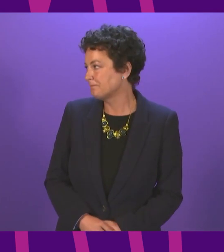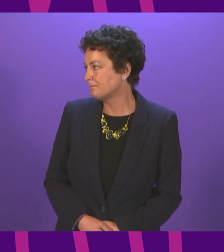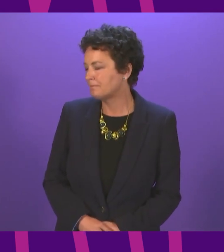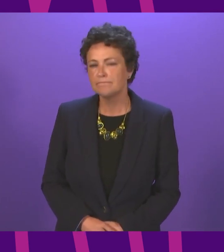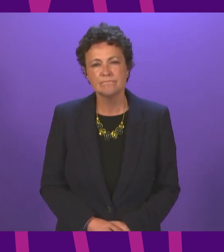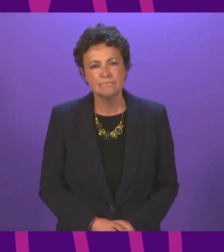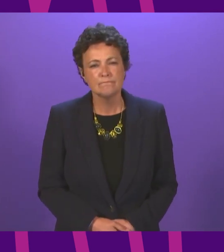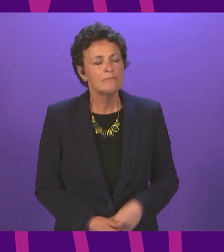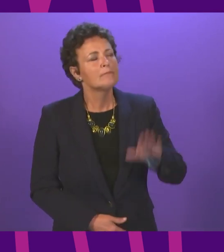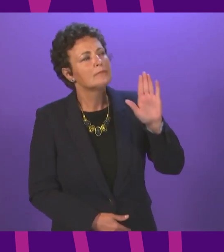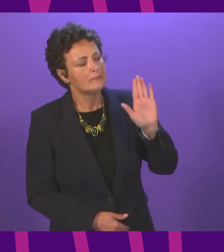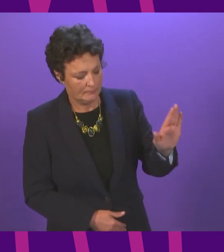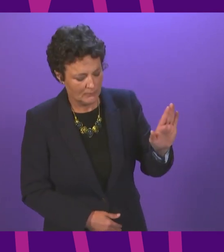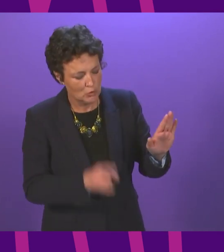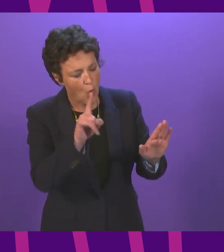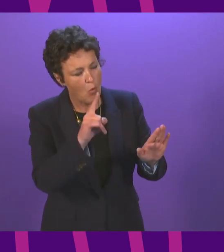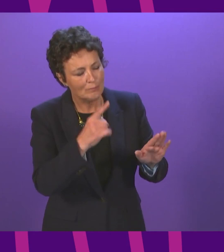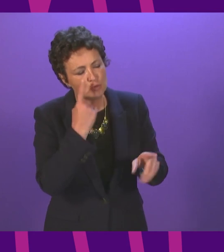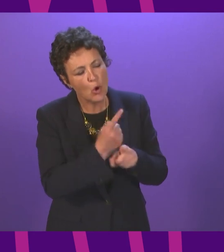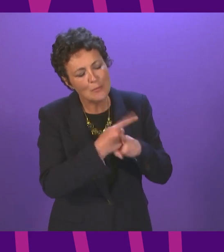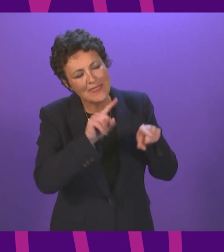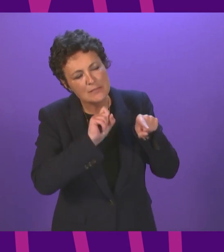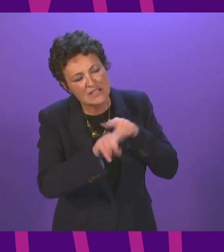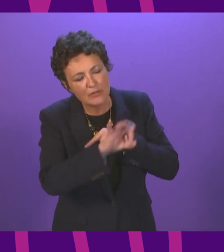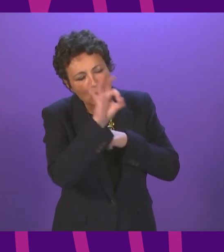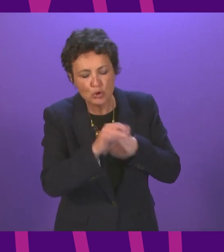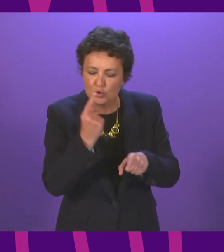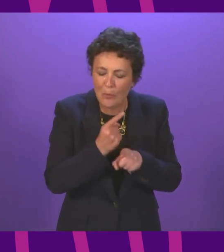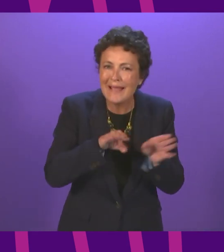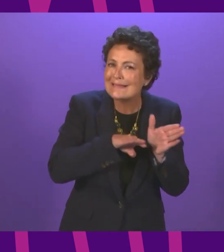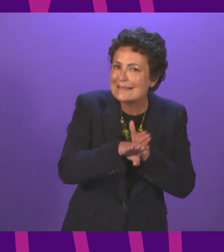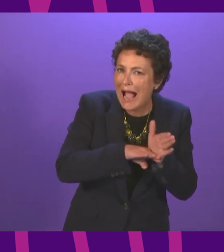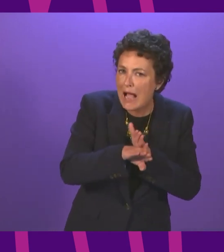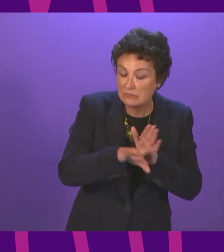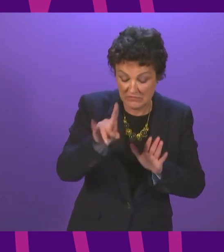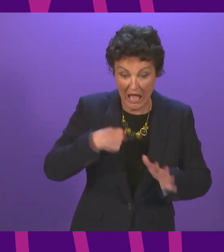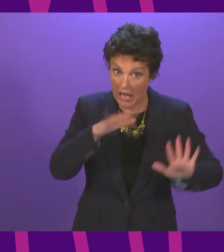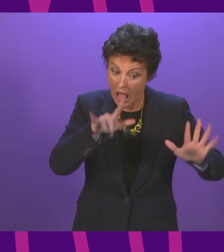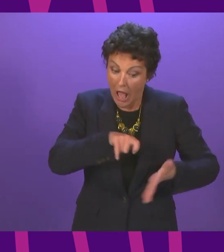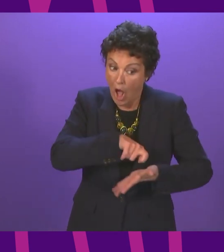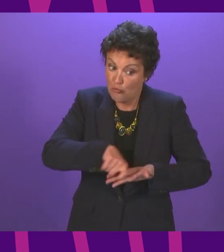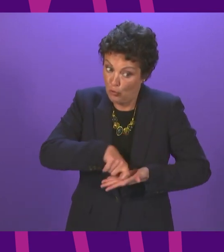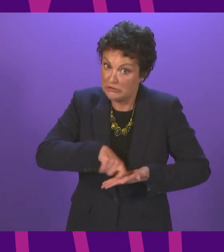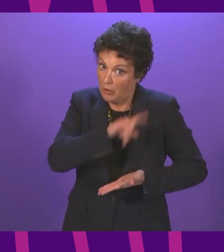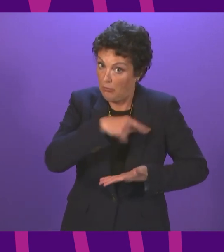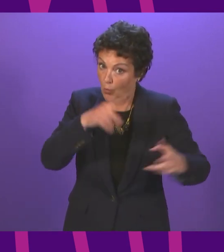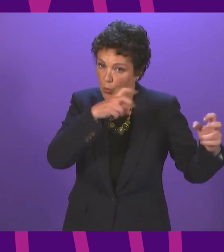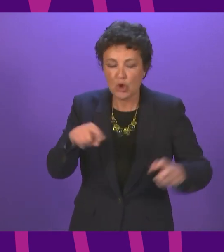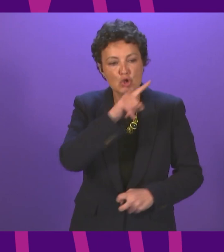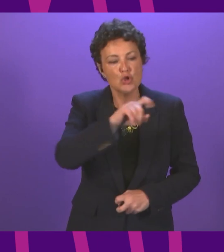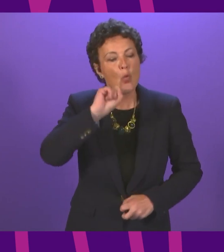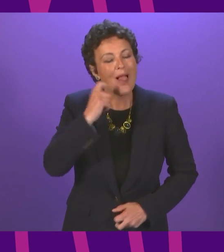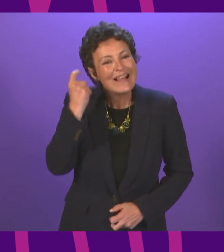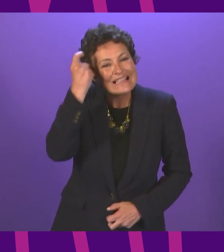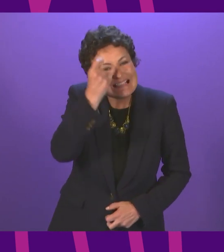So on the specific question of the future of exams in Scotland, the First Minister said, and I wrote this down to quote her correctly, she will